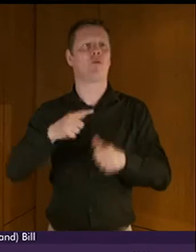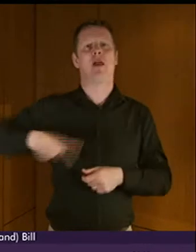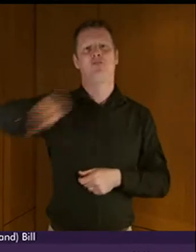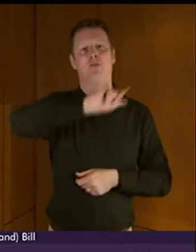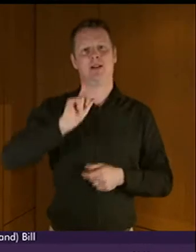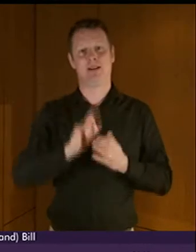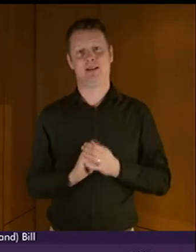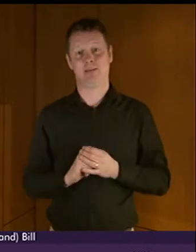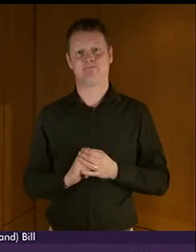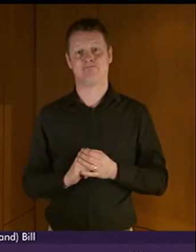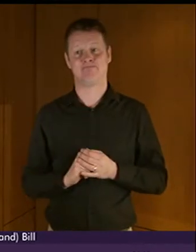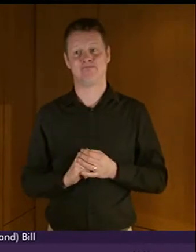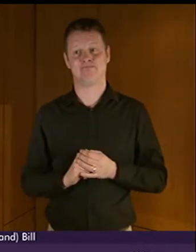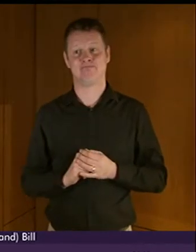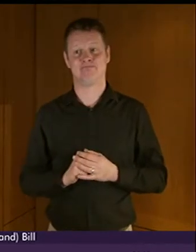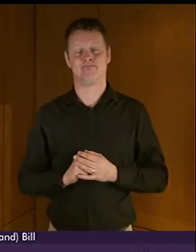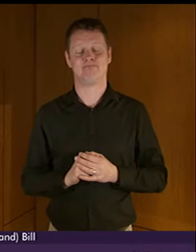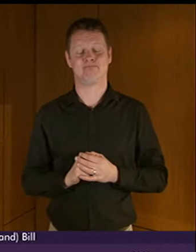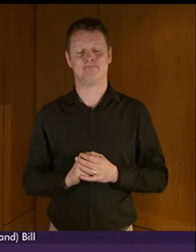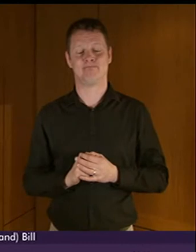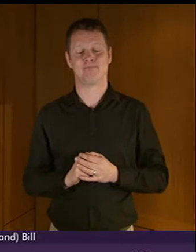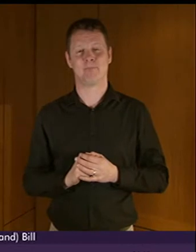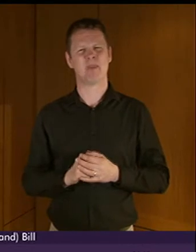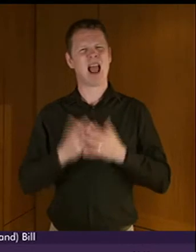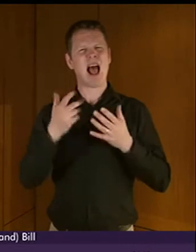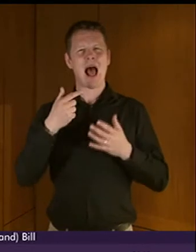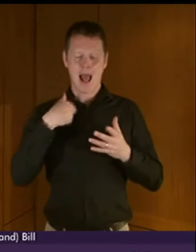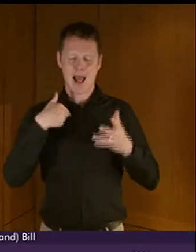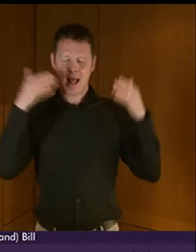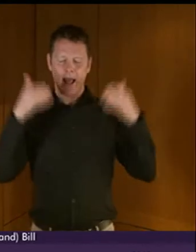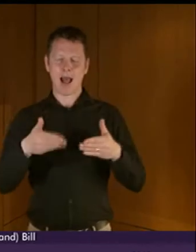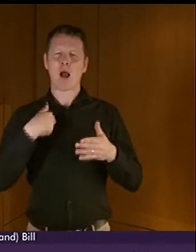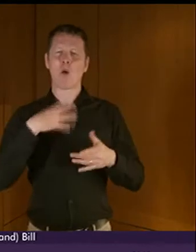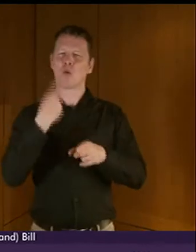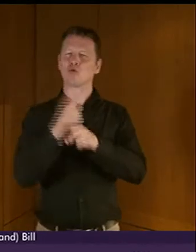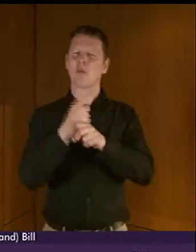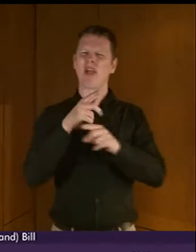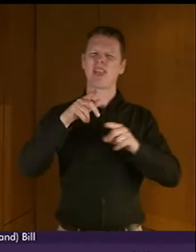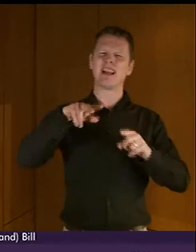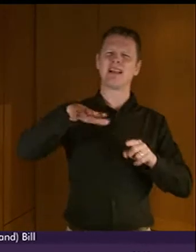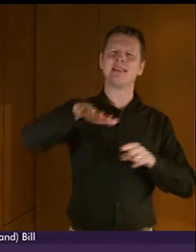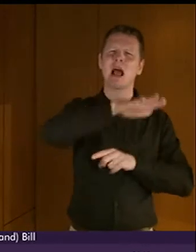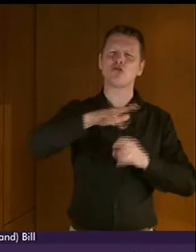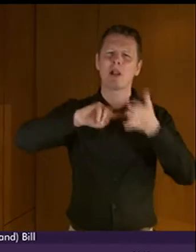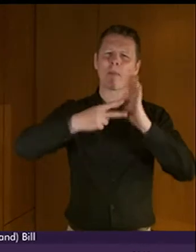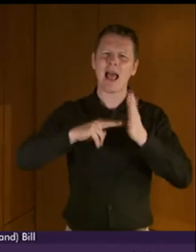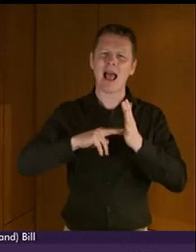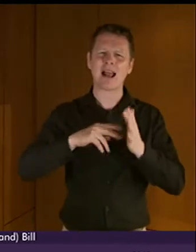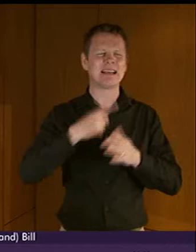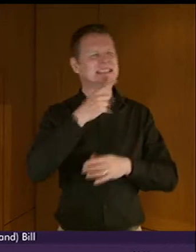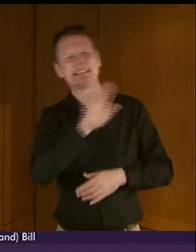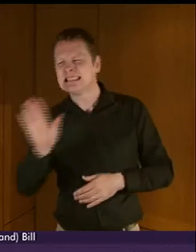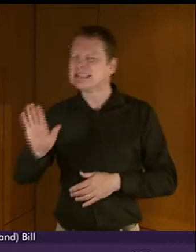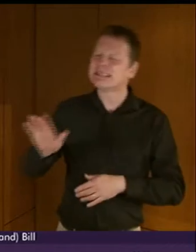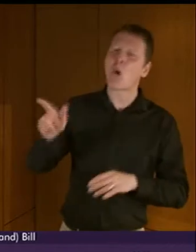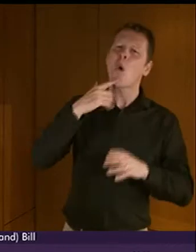If I can turn now briefly to the national plan. It's been suggested that we might take a bit longer to get this